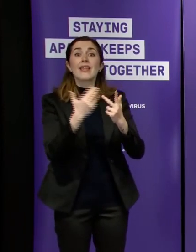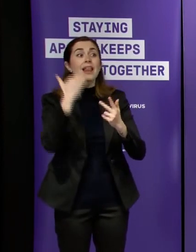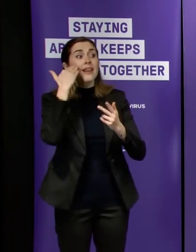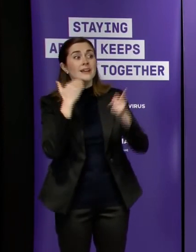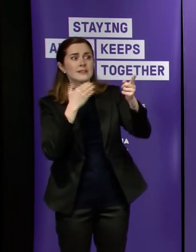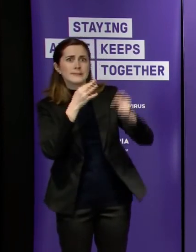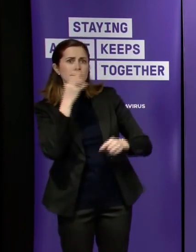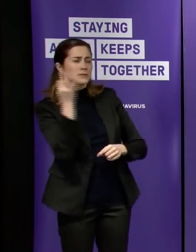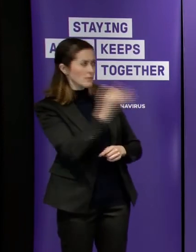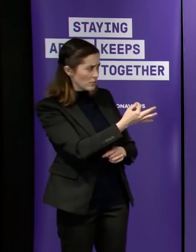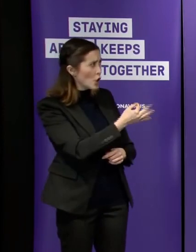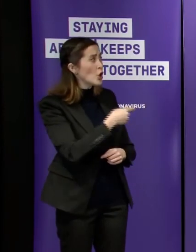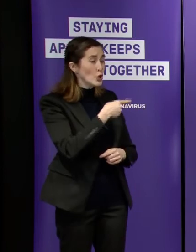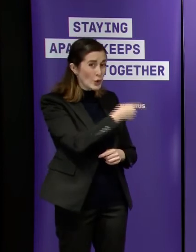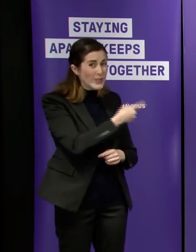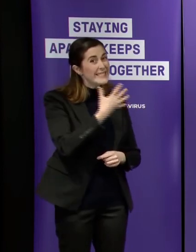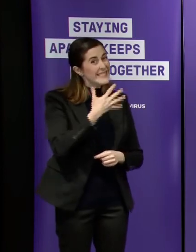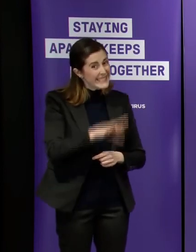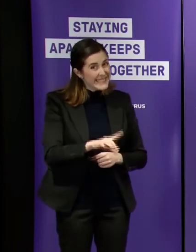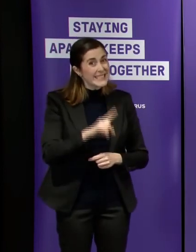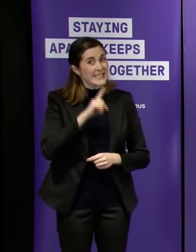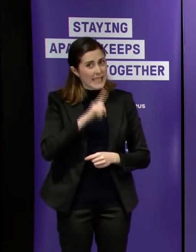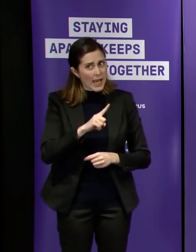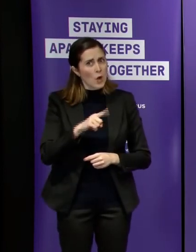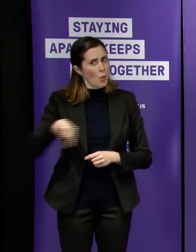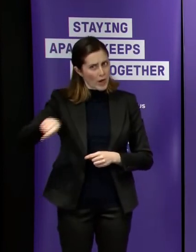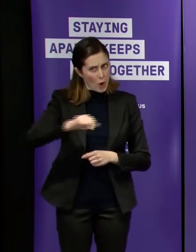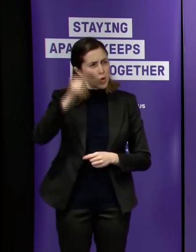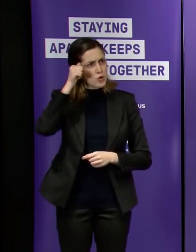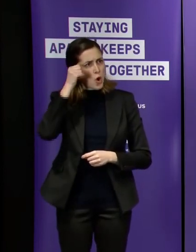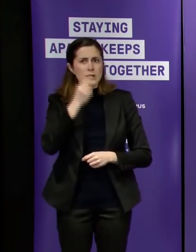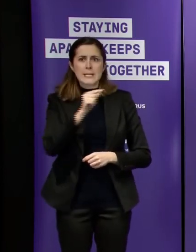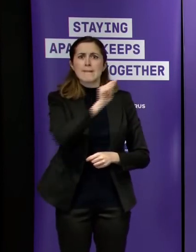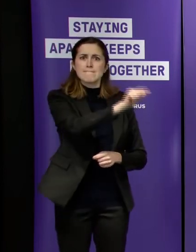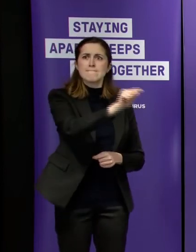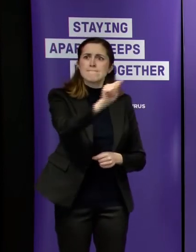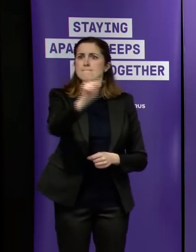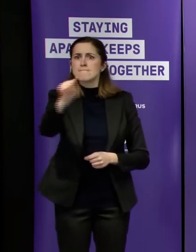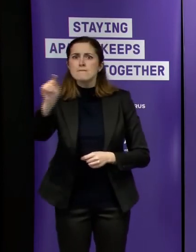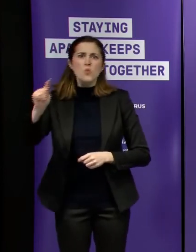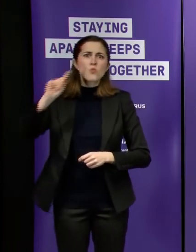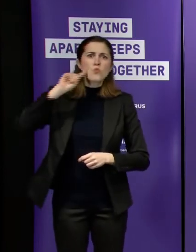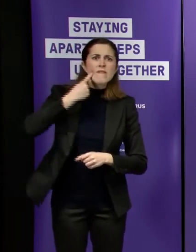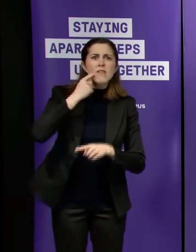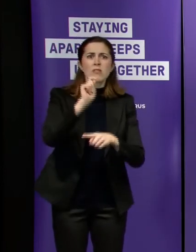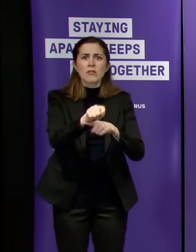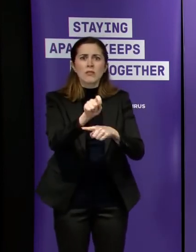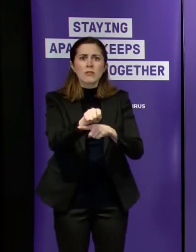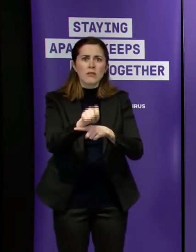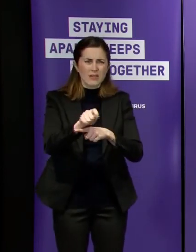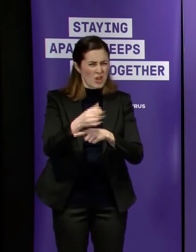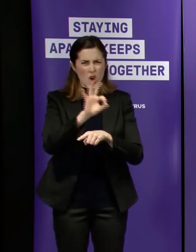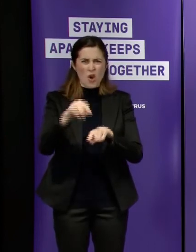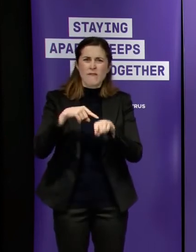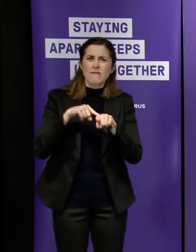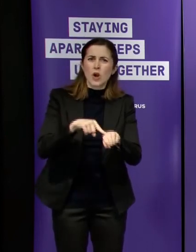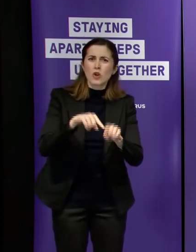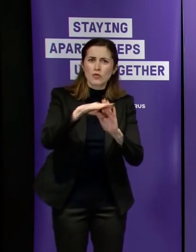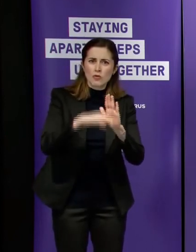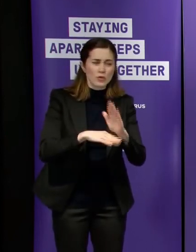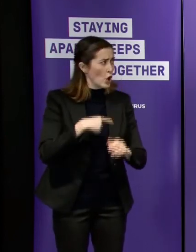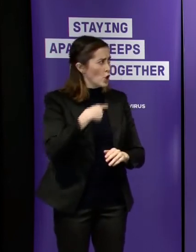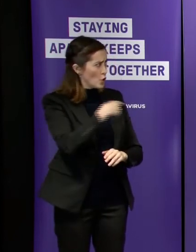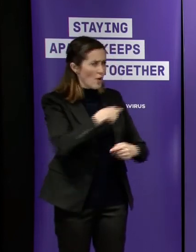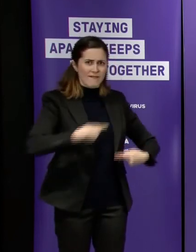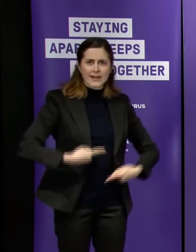they should have and you did use the word um that you were frustrated that such a large majority of people were not following the